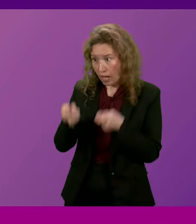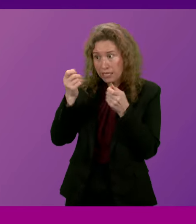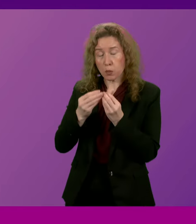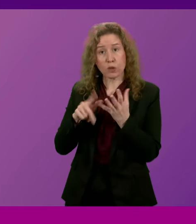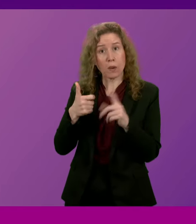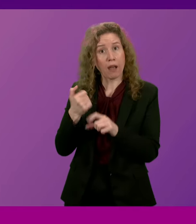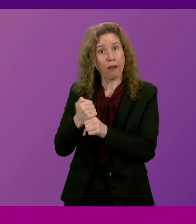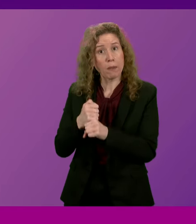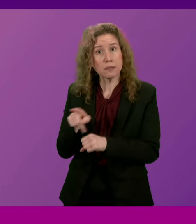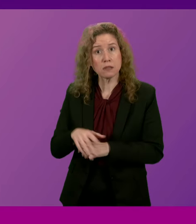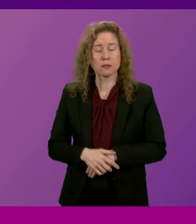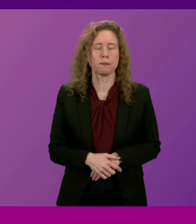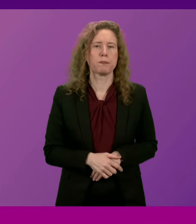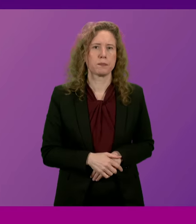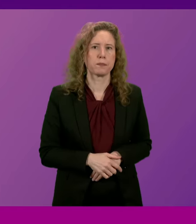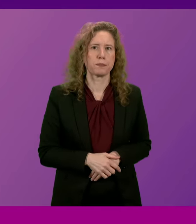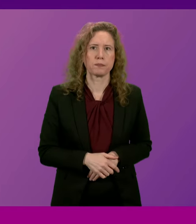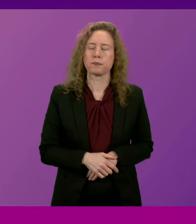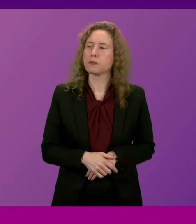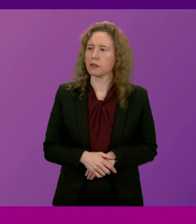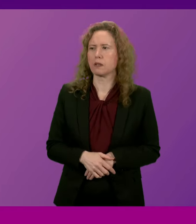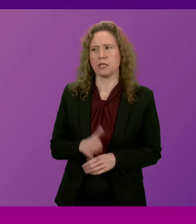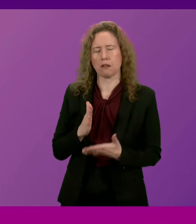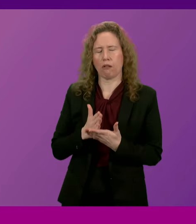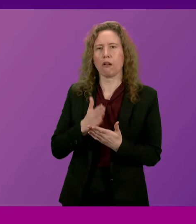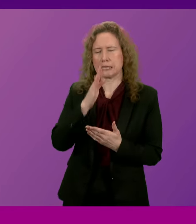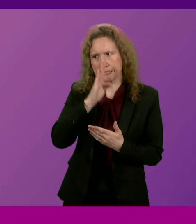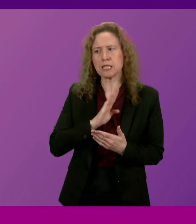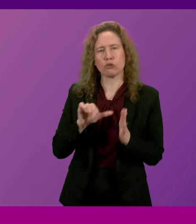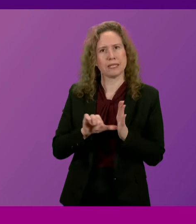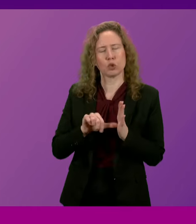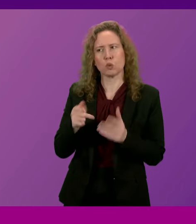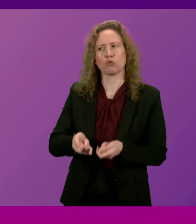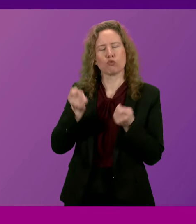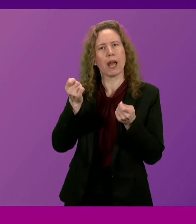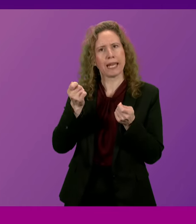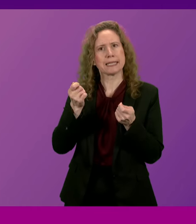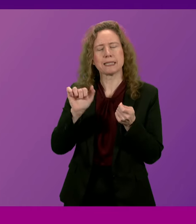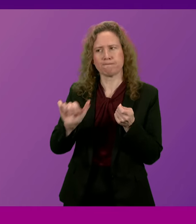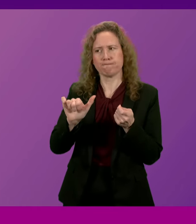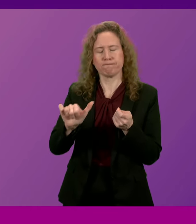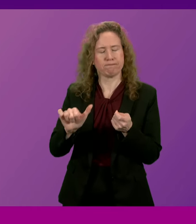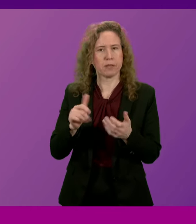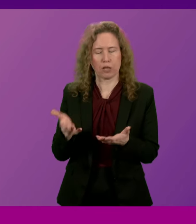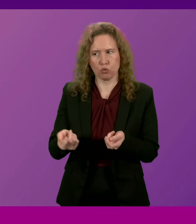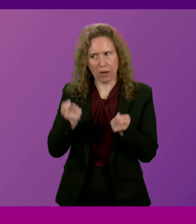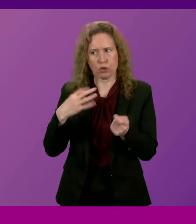Minister. President Officer, these are very serious issues that Emma Roddick raises especially on behalf of her constituents in the